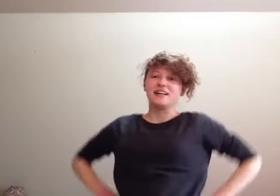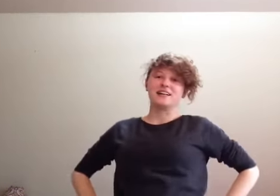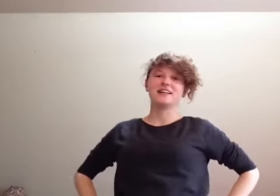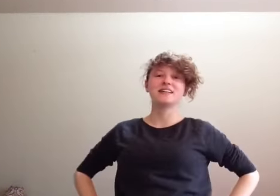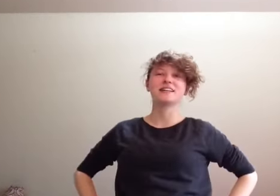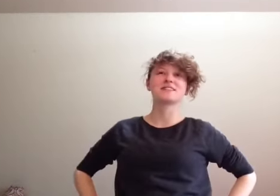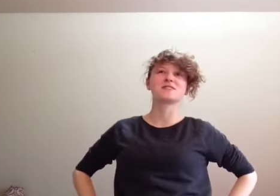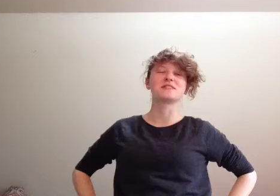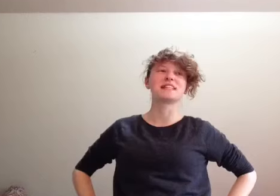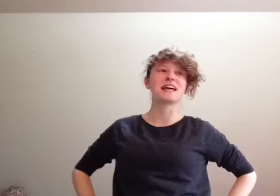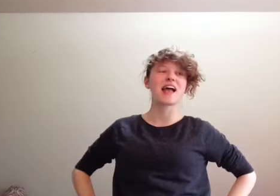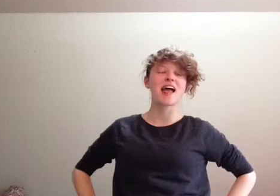That's all from today.